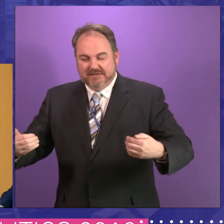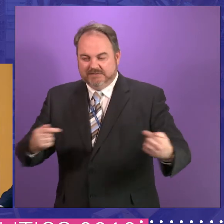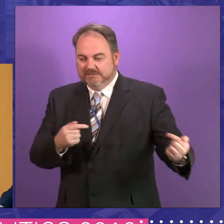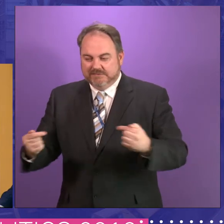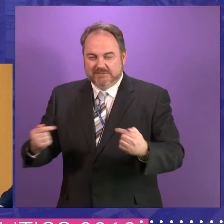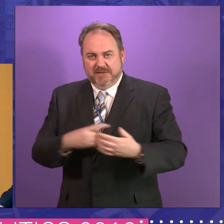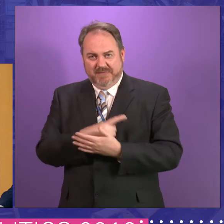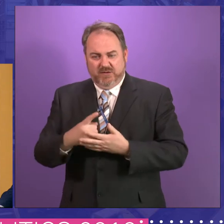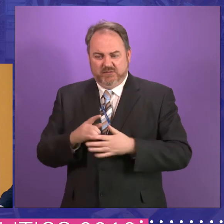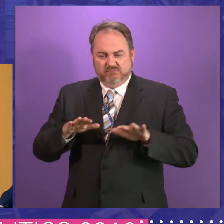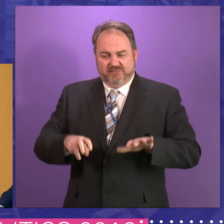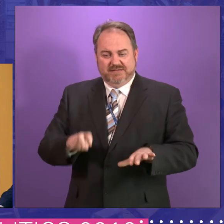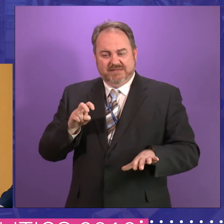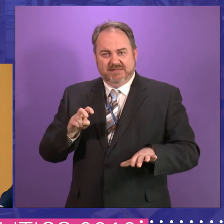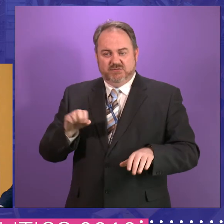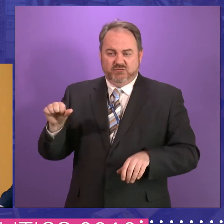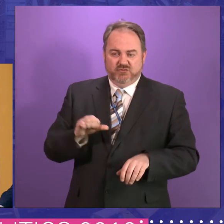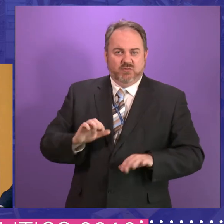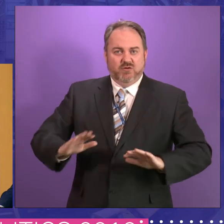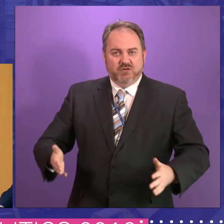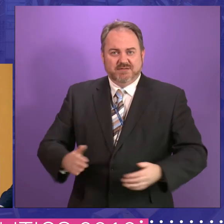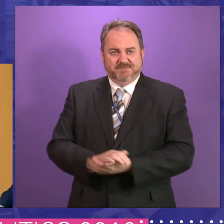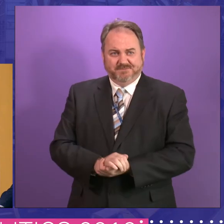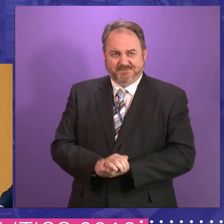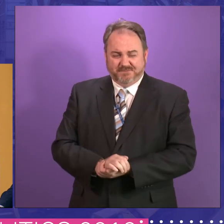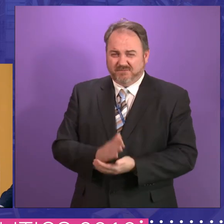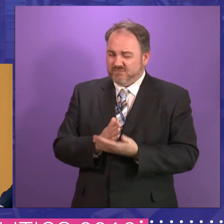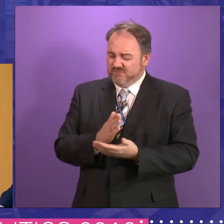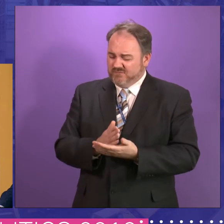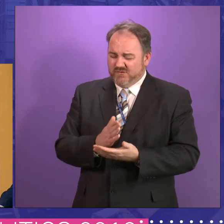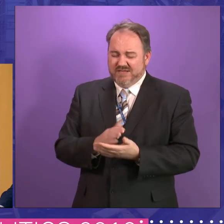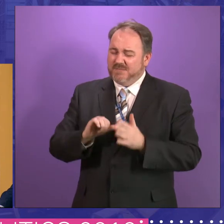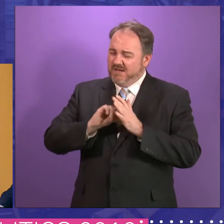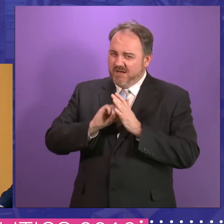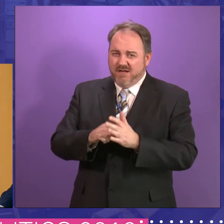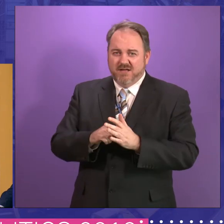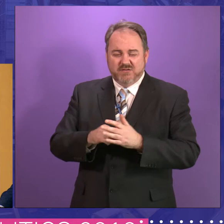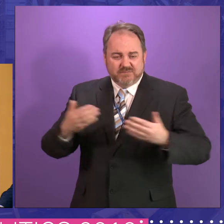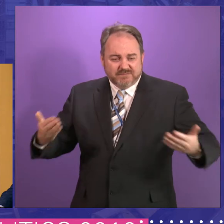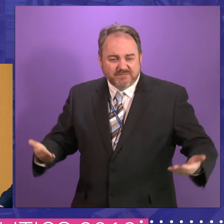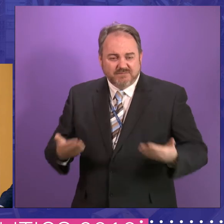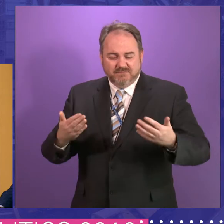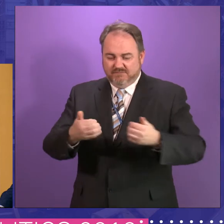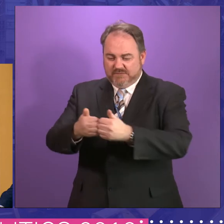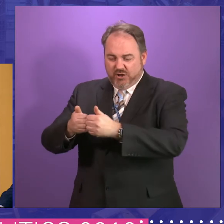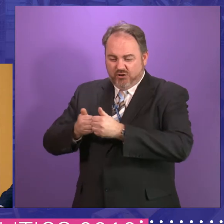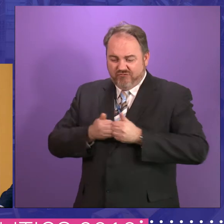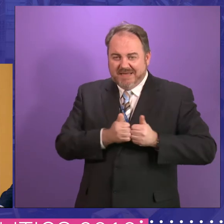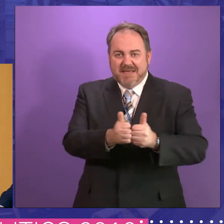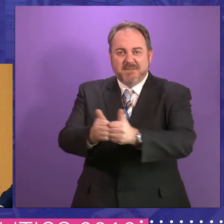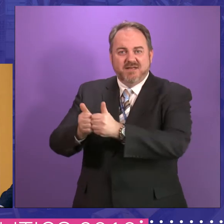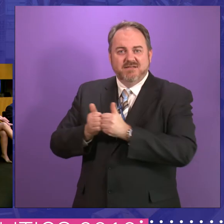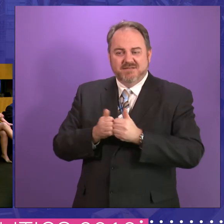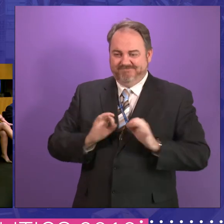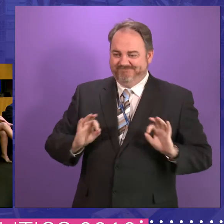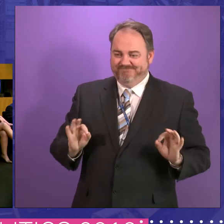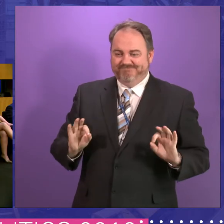be an issue around which it has been very, very difficult to get any form of consensus, as